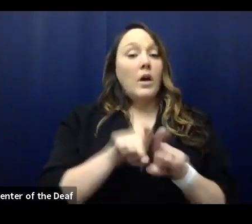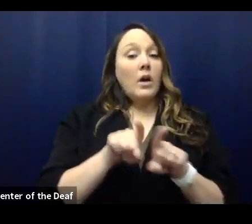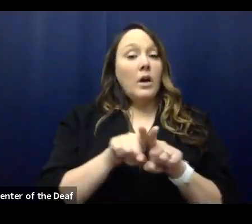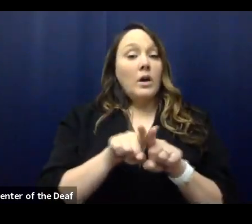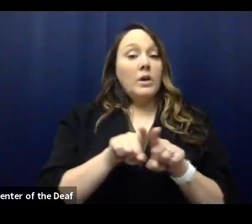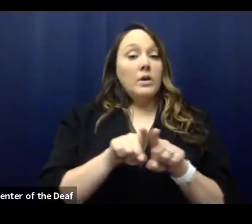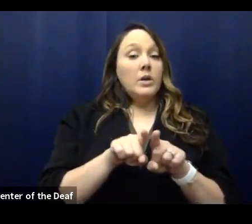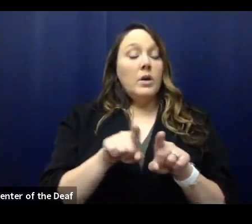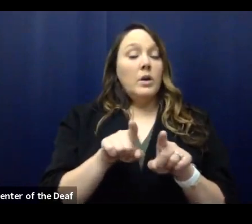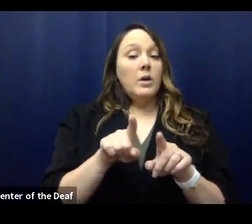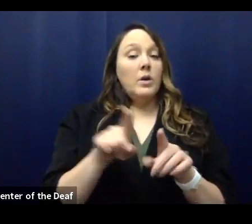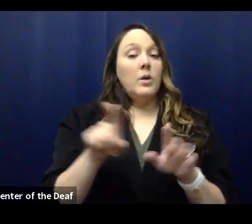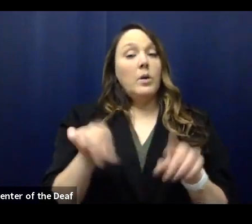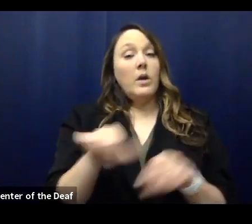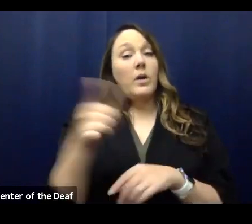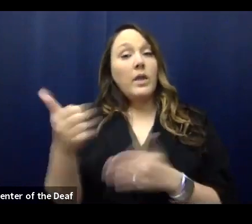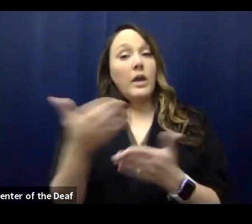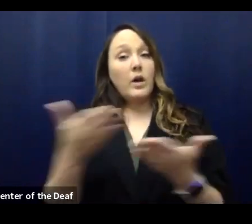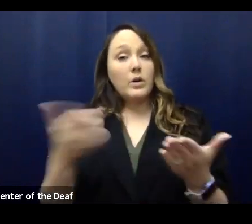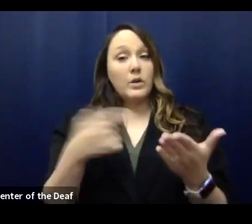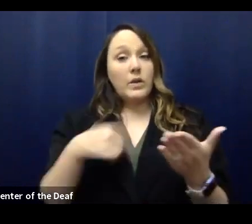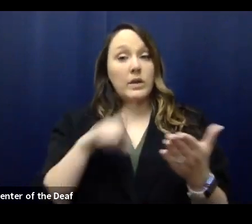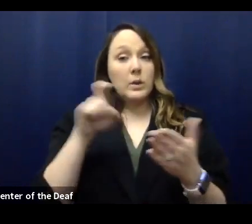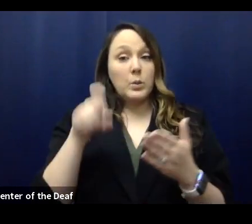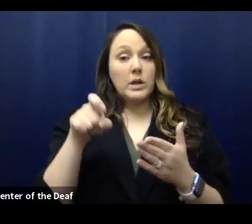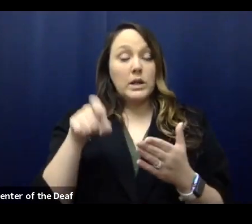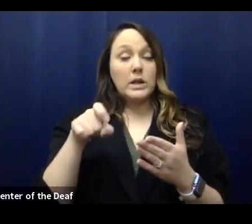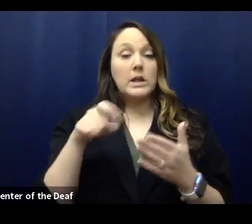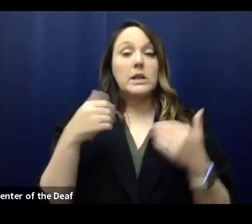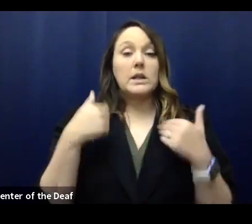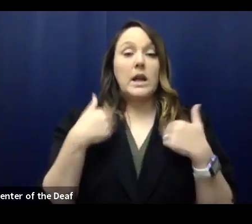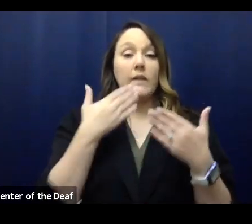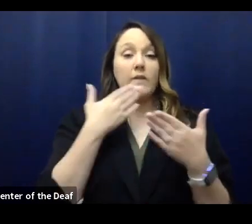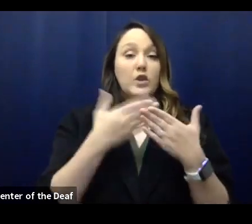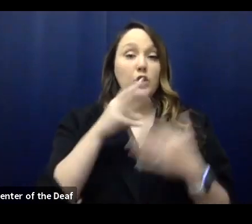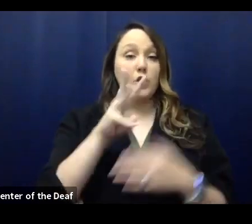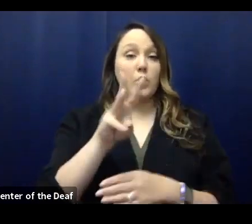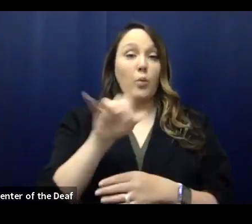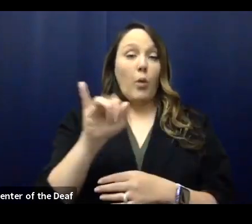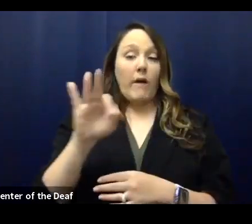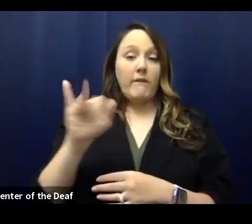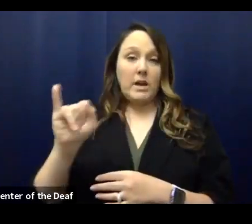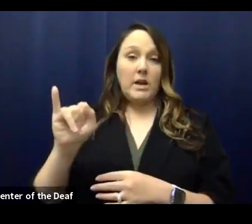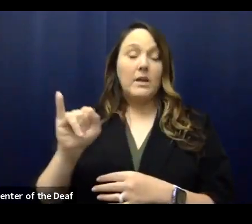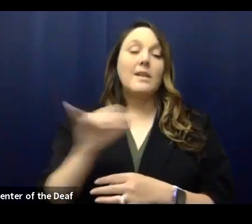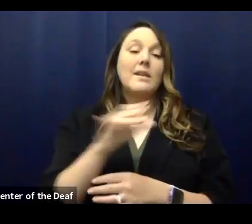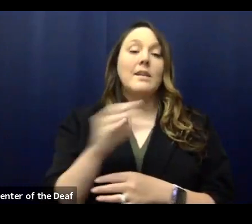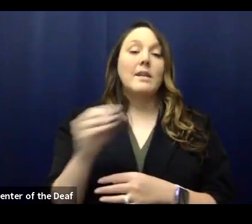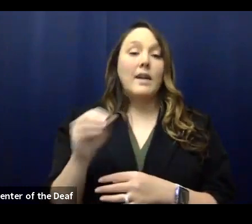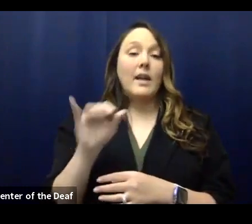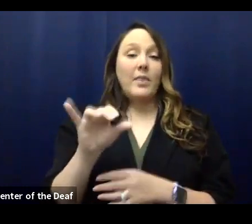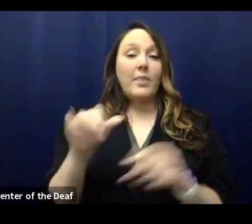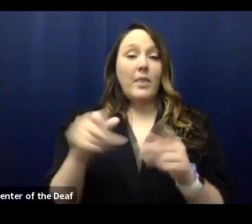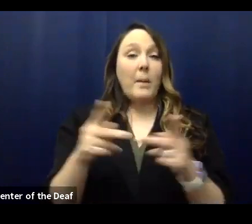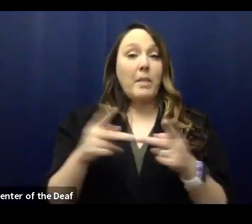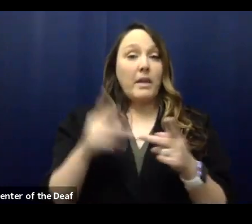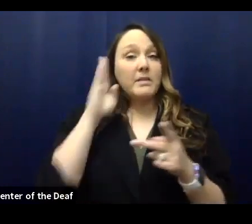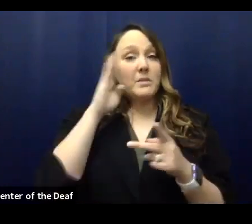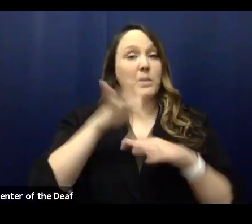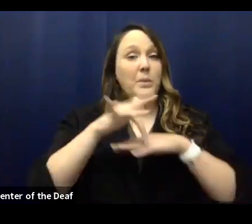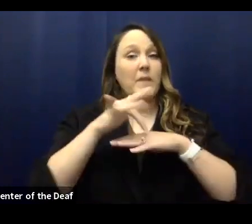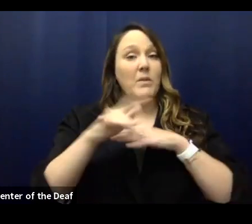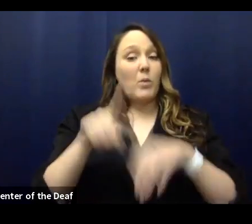the other thing other thing that we really need is to have good wi-fi access and a space that's going to be available for a long time